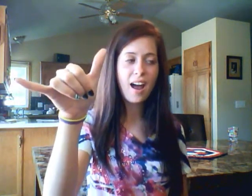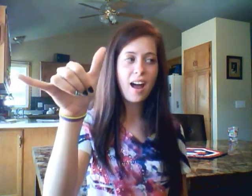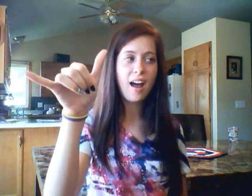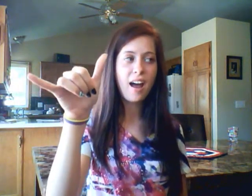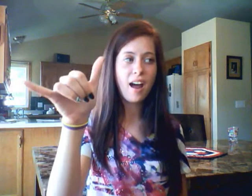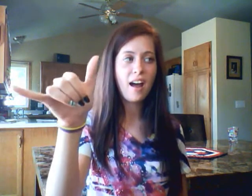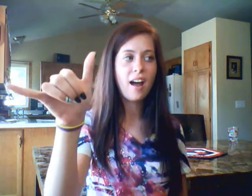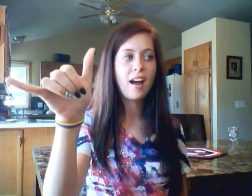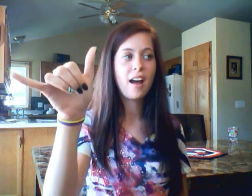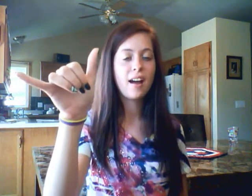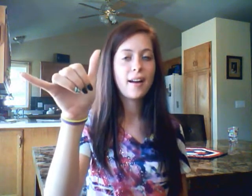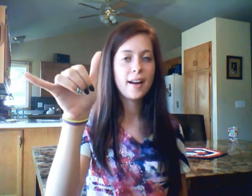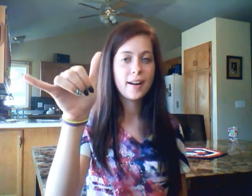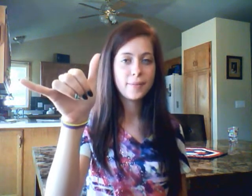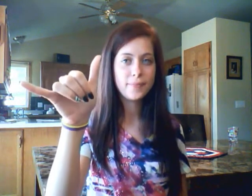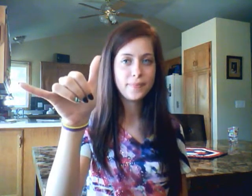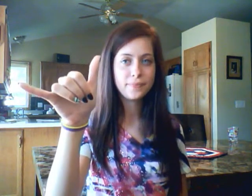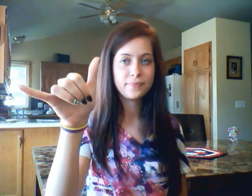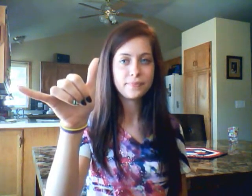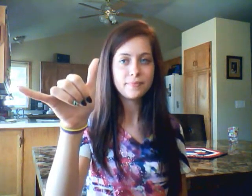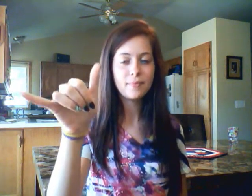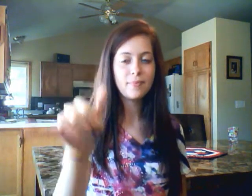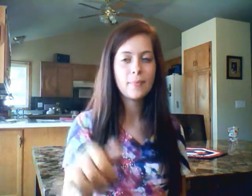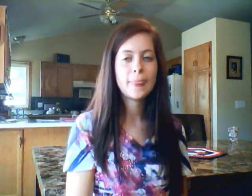You are my love,